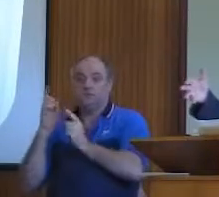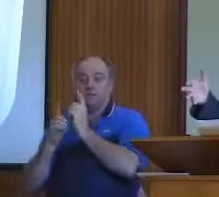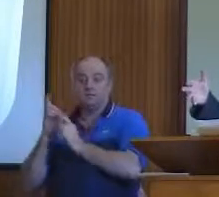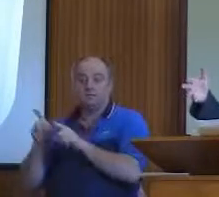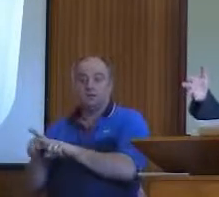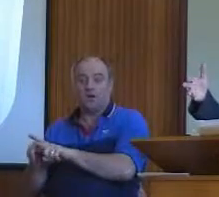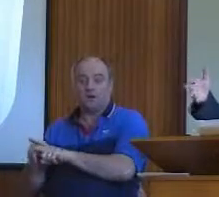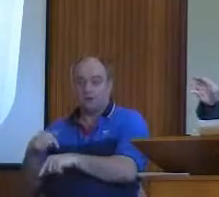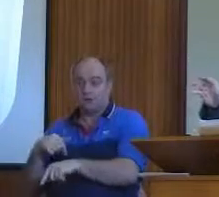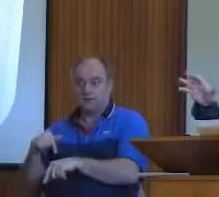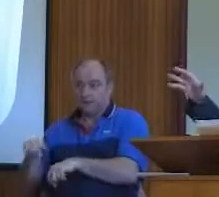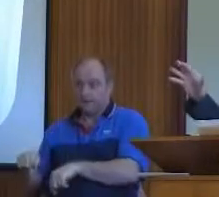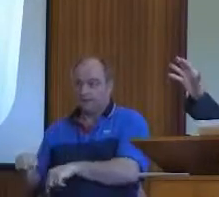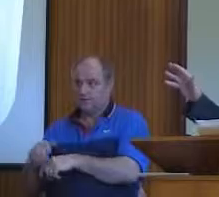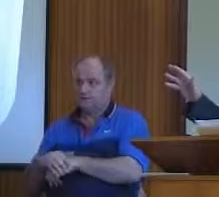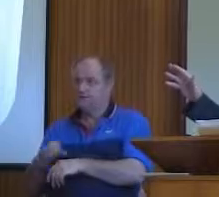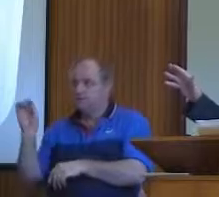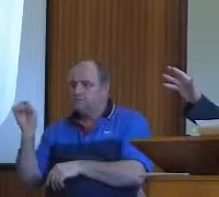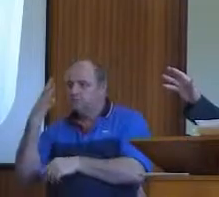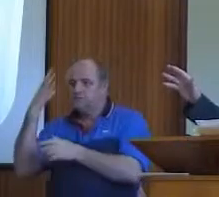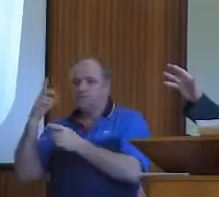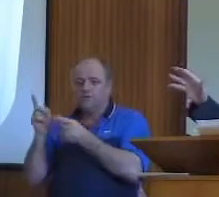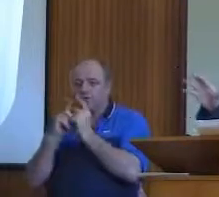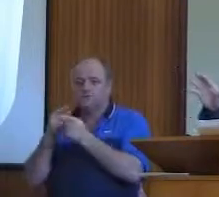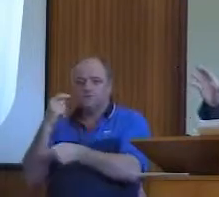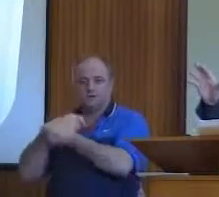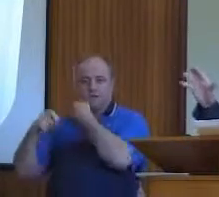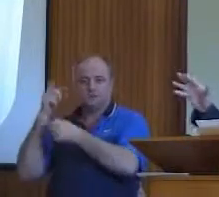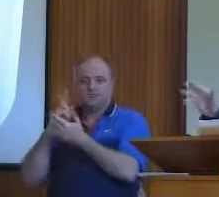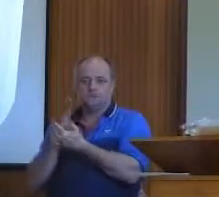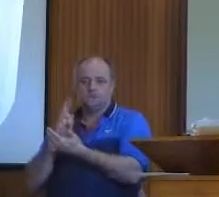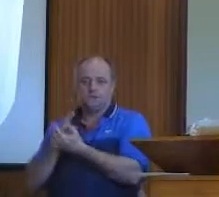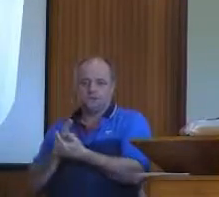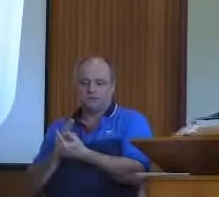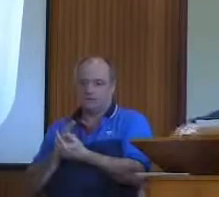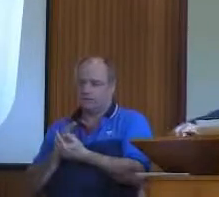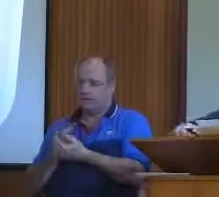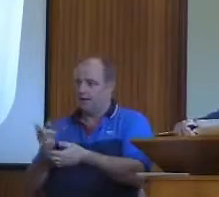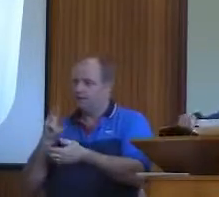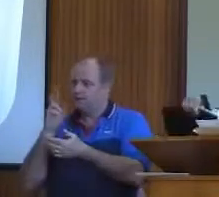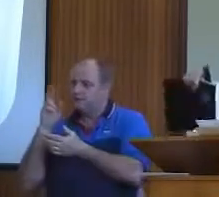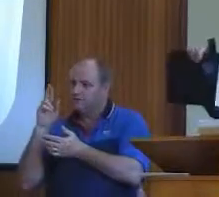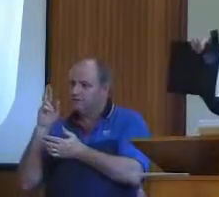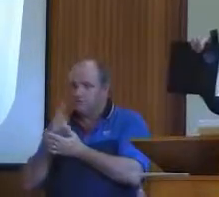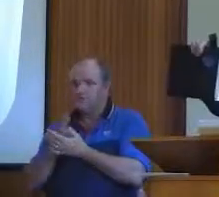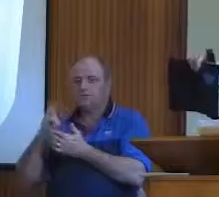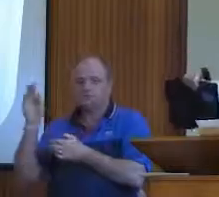matters become real. And the Spirit of God takes the Word of God